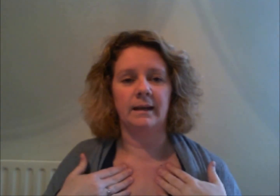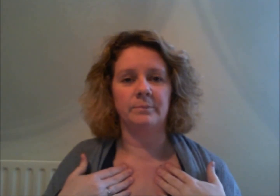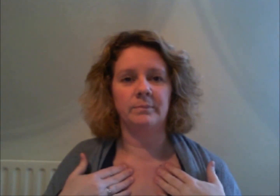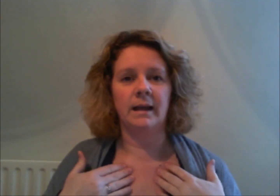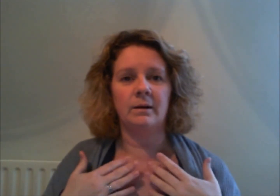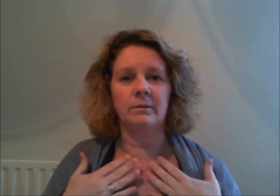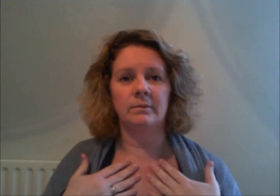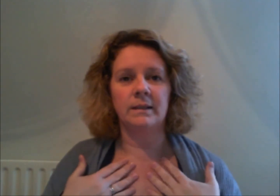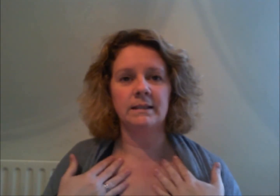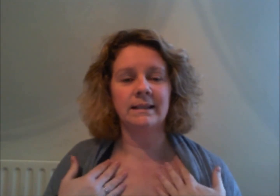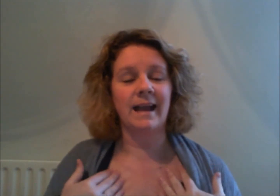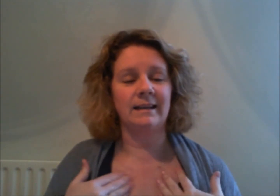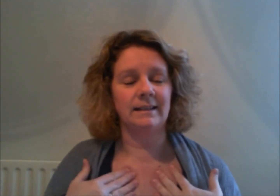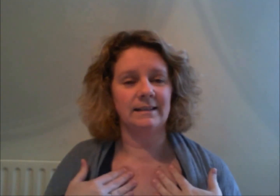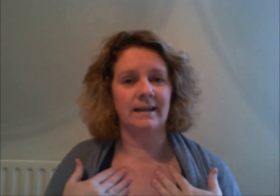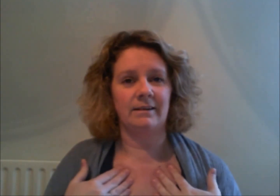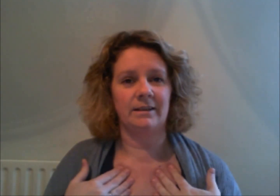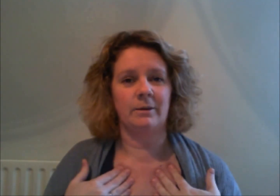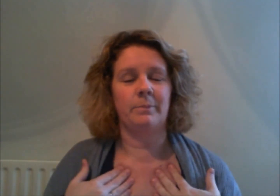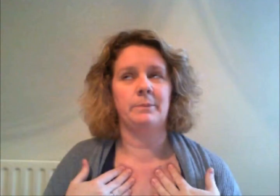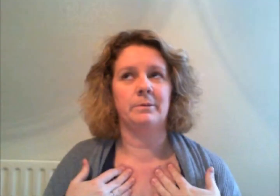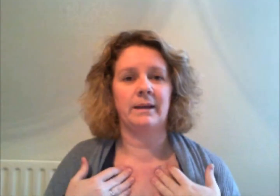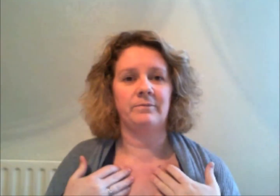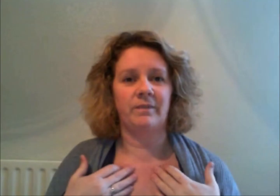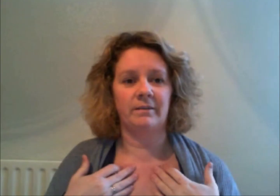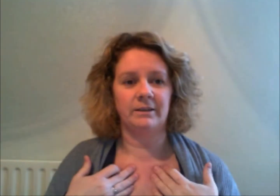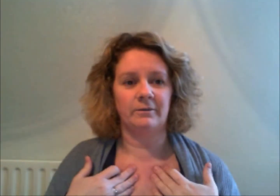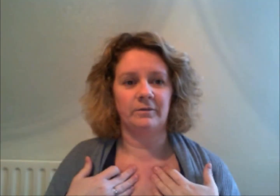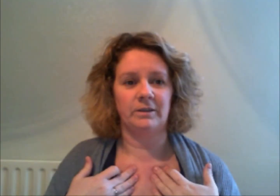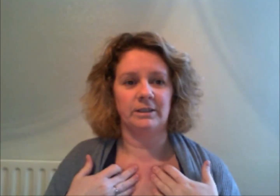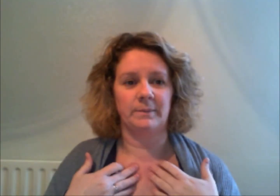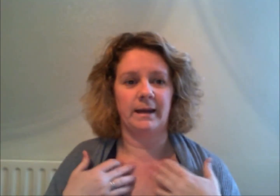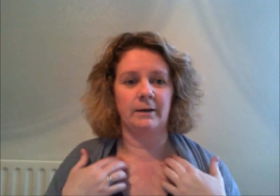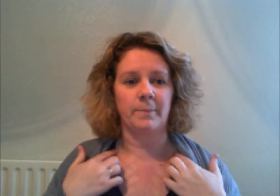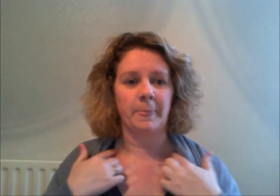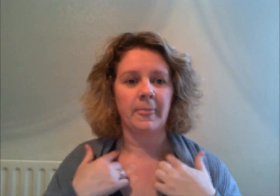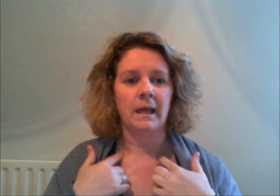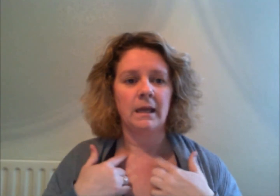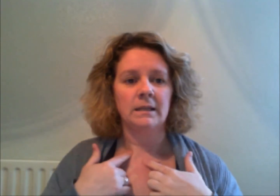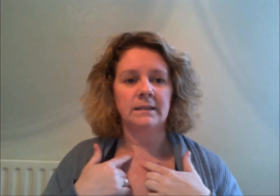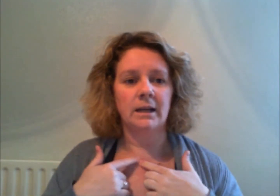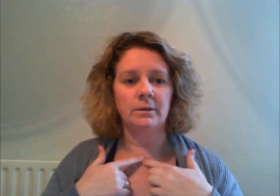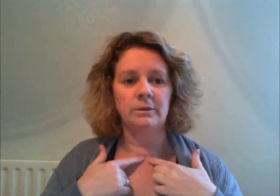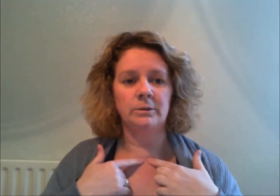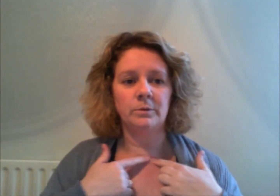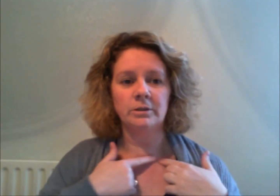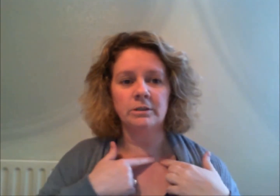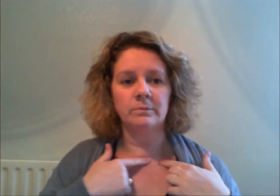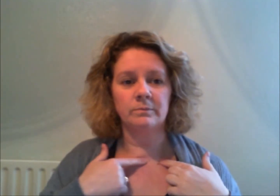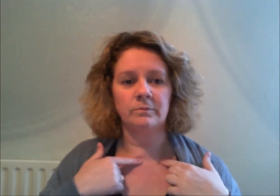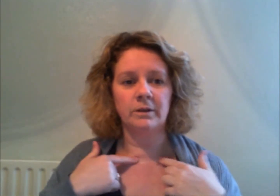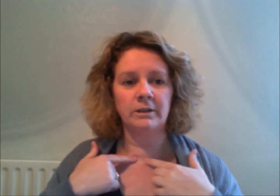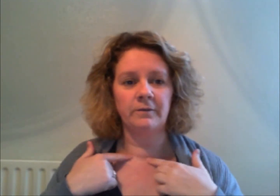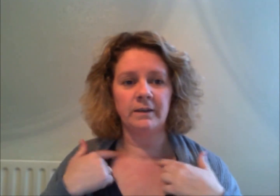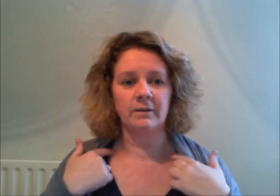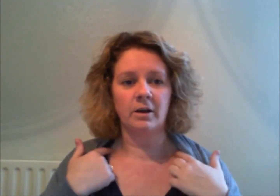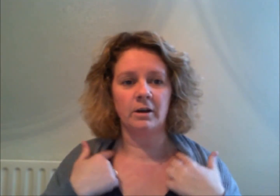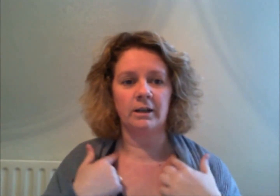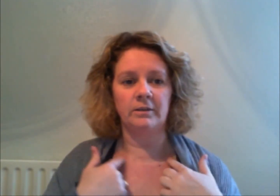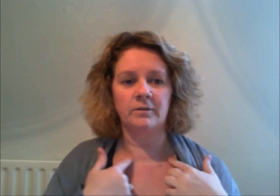now this again is an area that people get very confused about so you want to run your finger along and you've